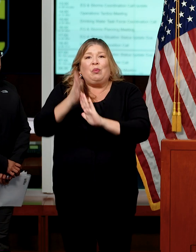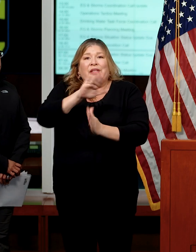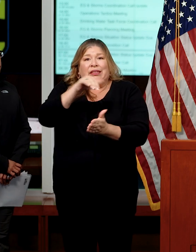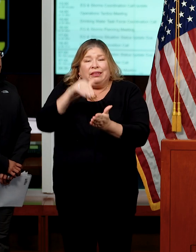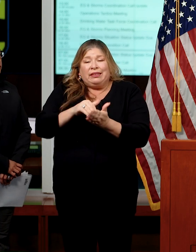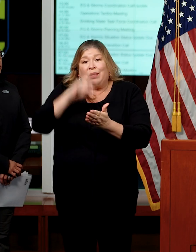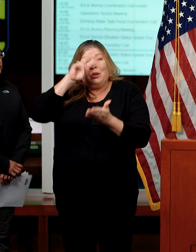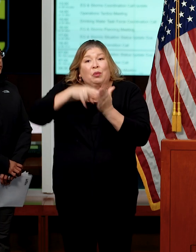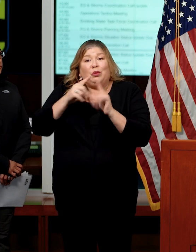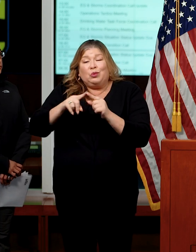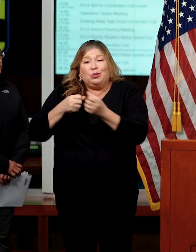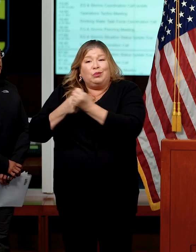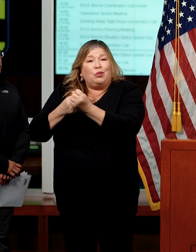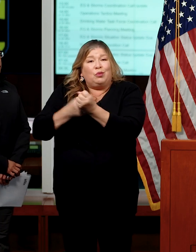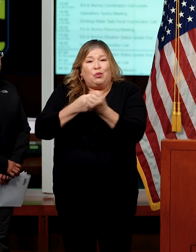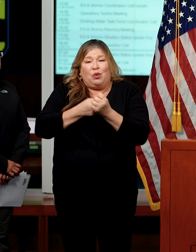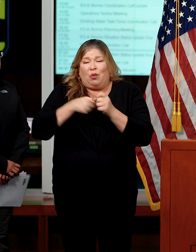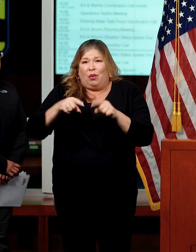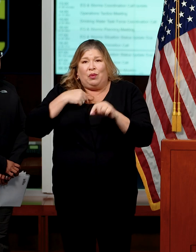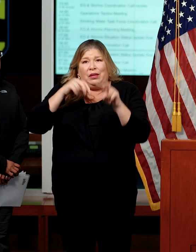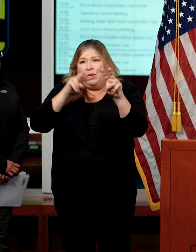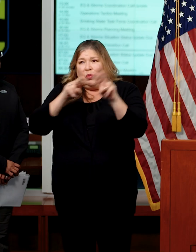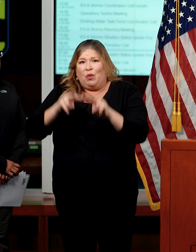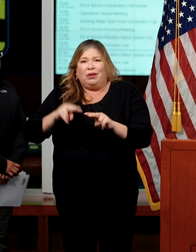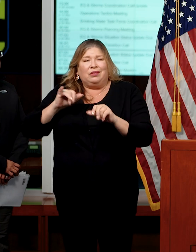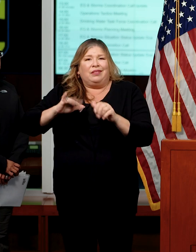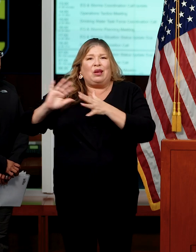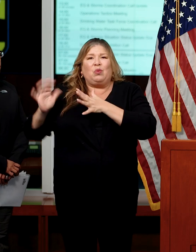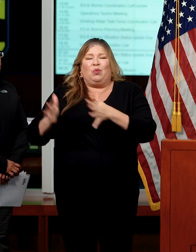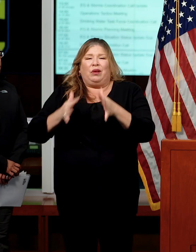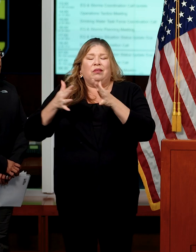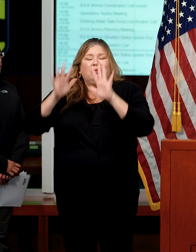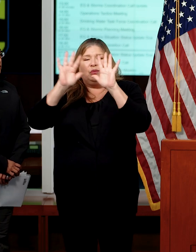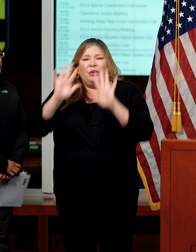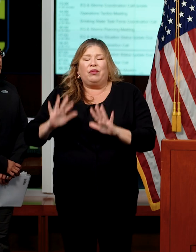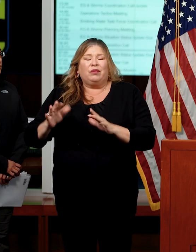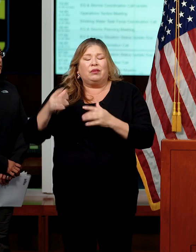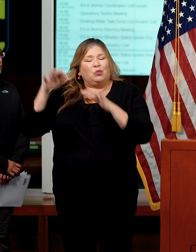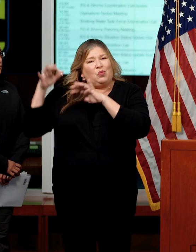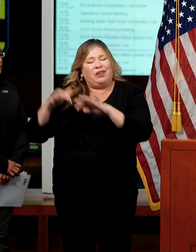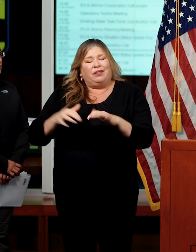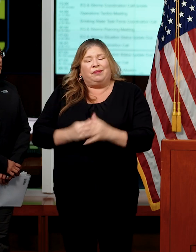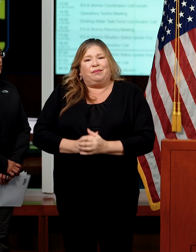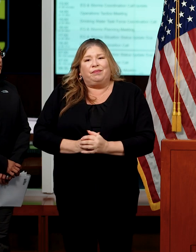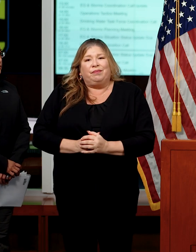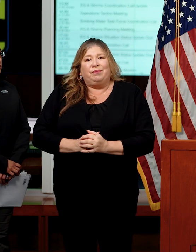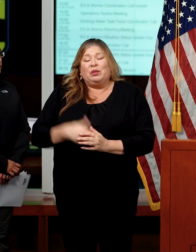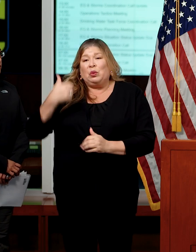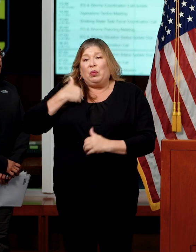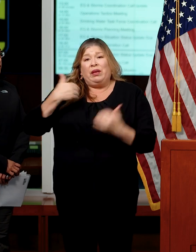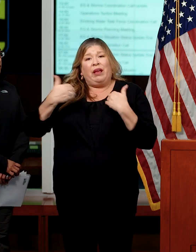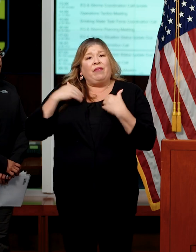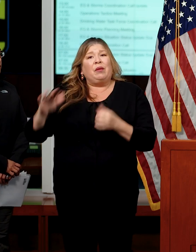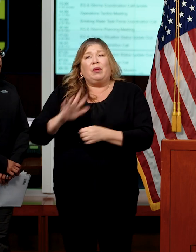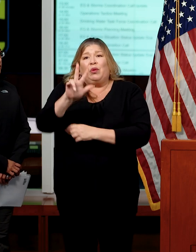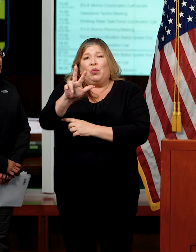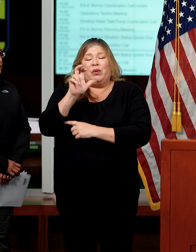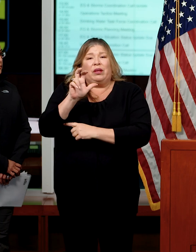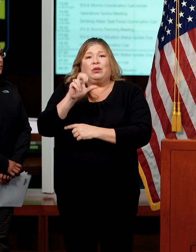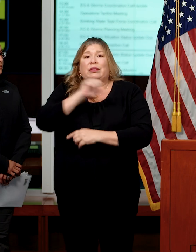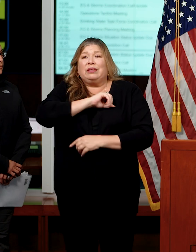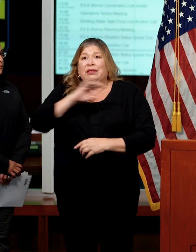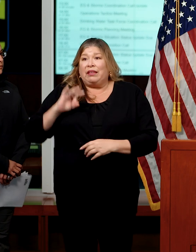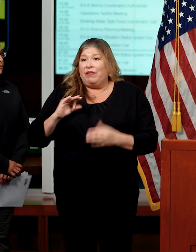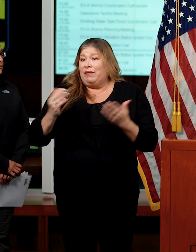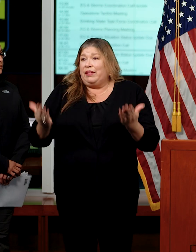the planning efforts as we continue to watch these systems go through. We currently have over 300 staff on the ground that includes